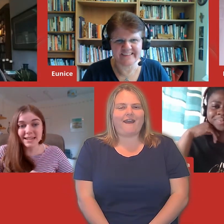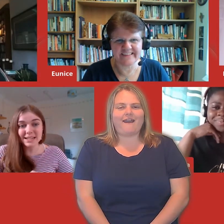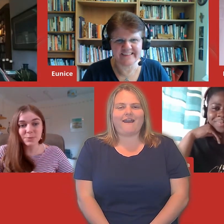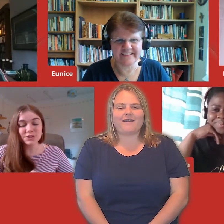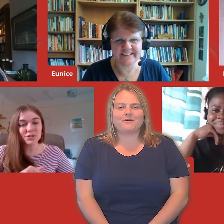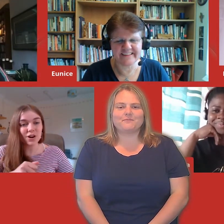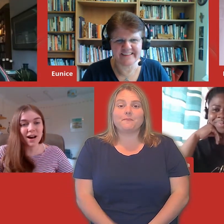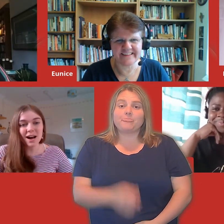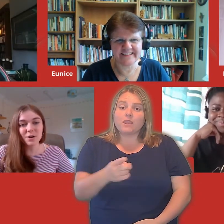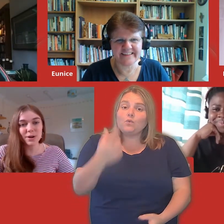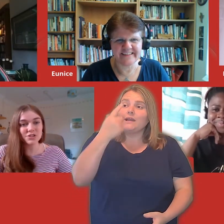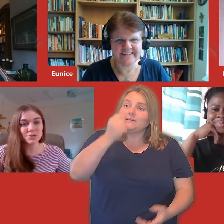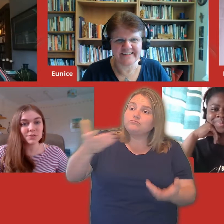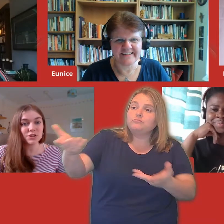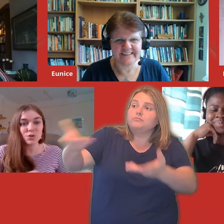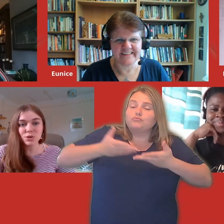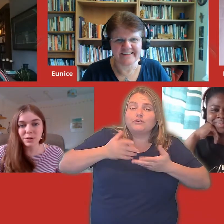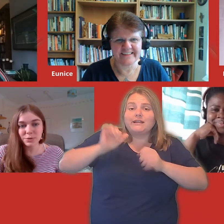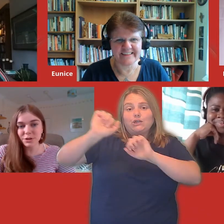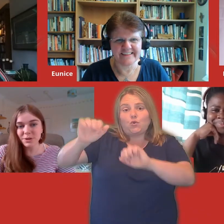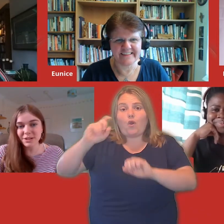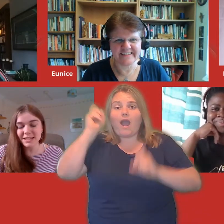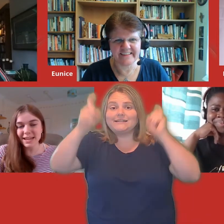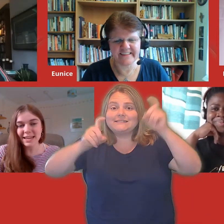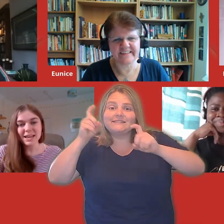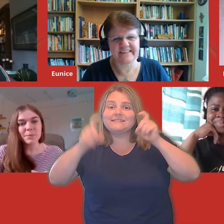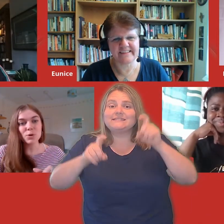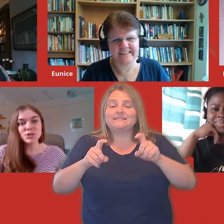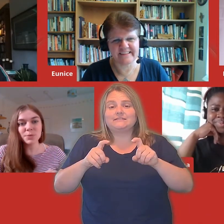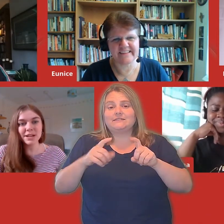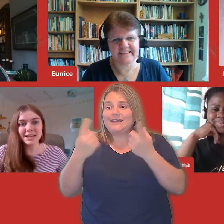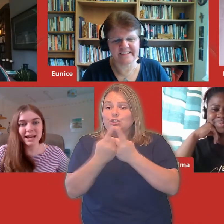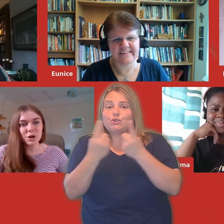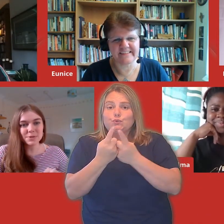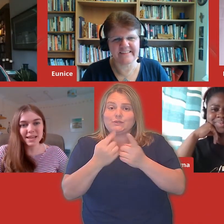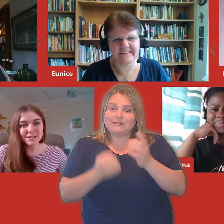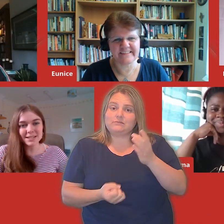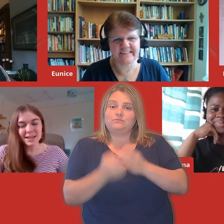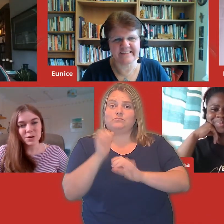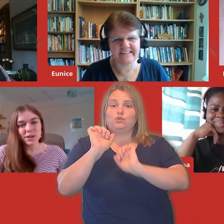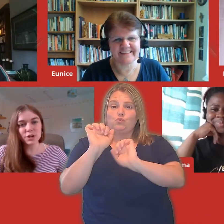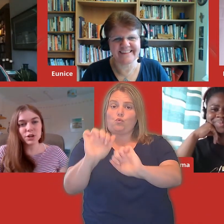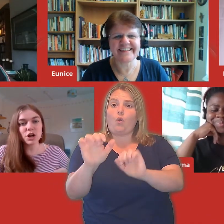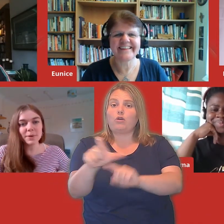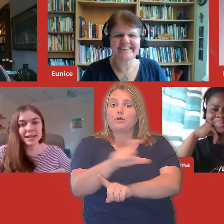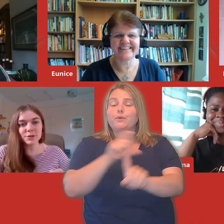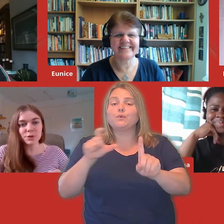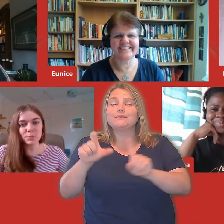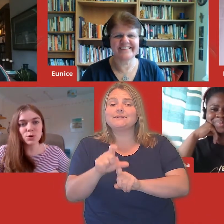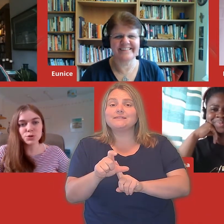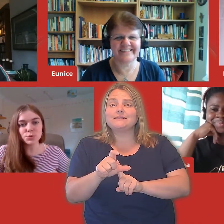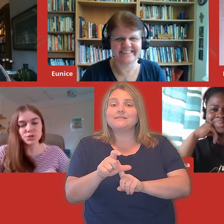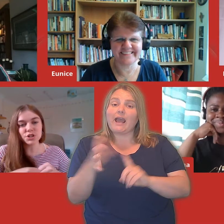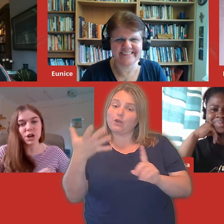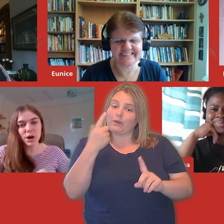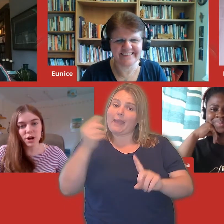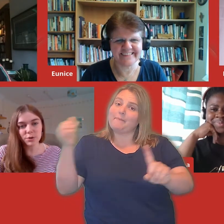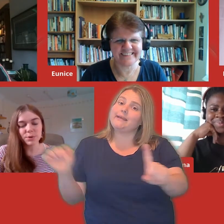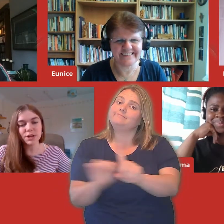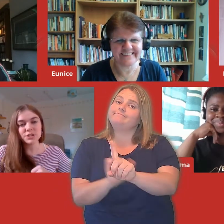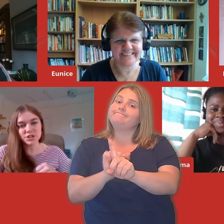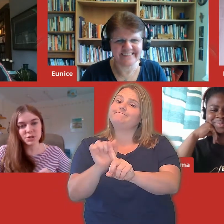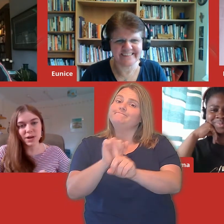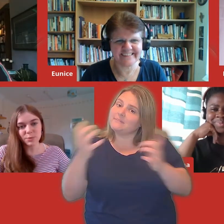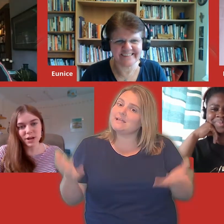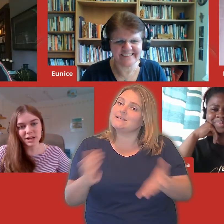talk about ideas, what's on your heart, what issues are in your local community, but also where you can get upskilled, where you can come and leave with more tools to go